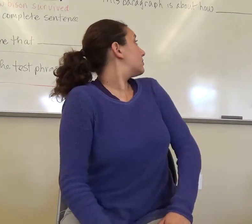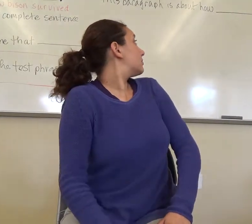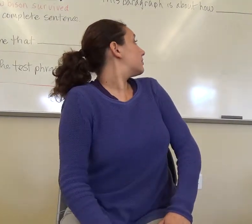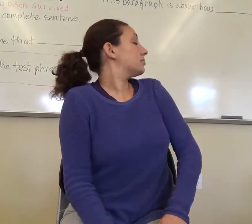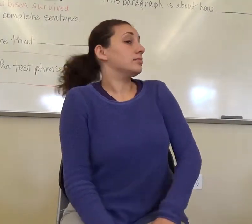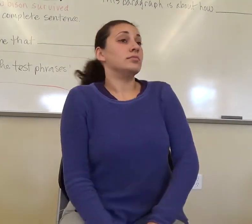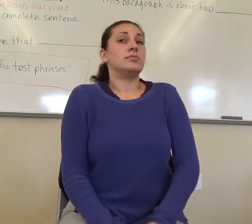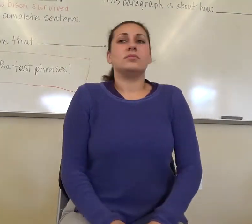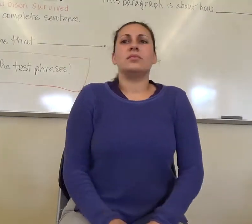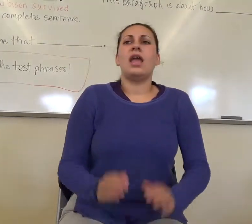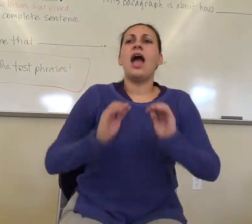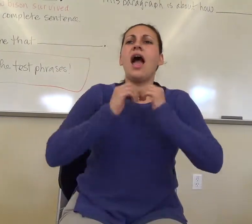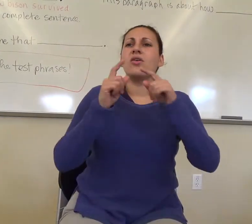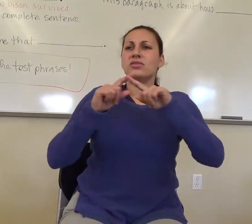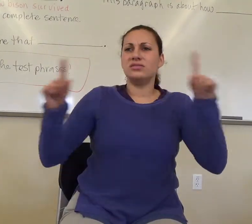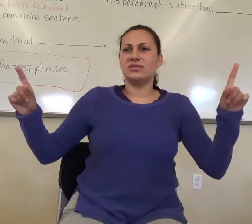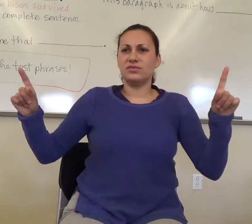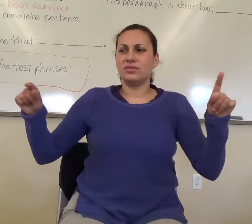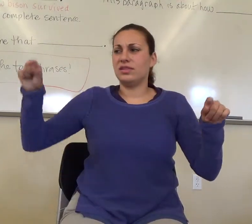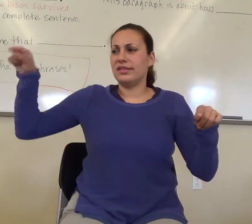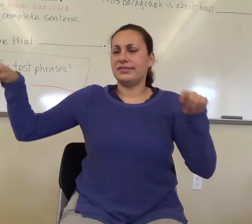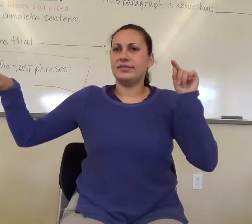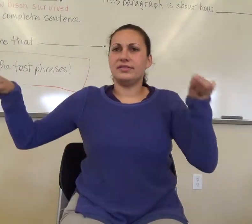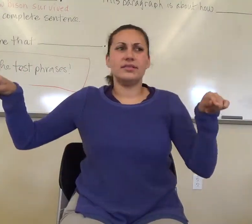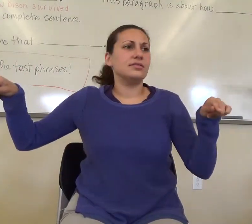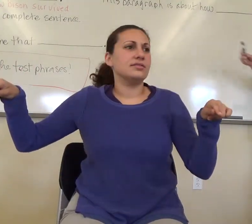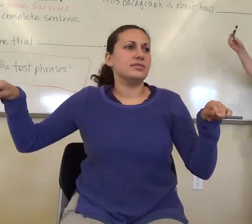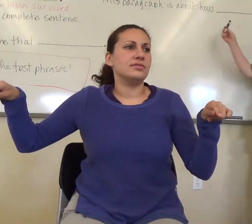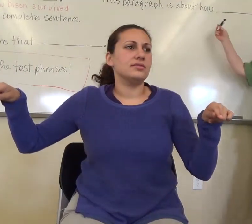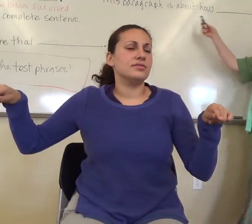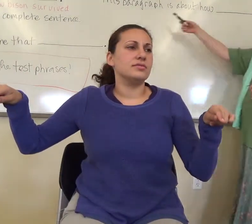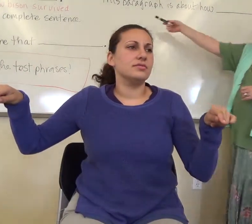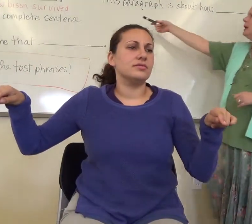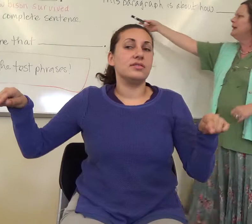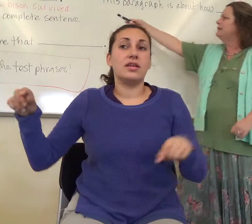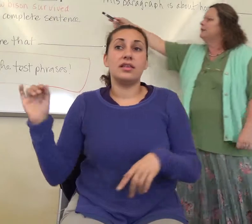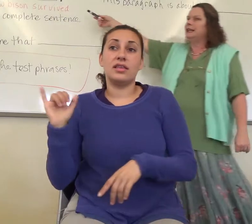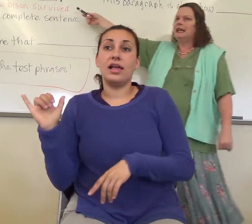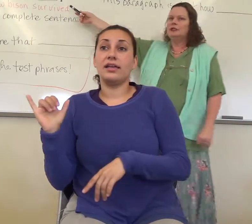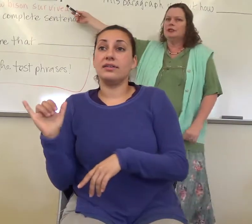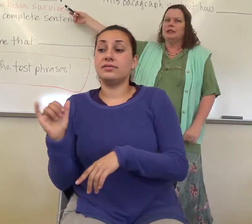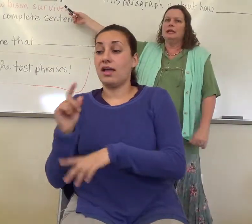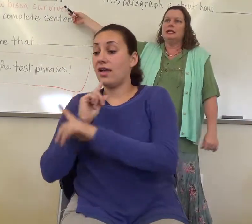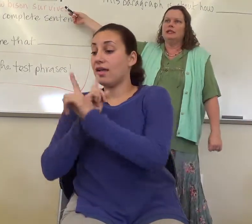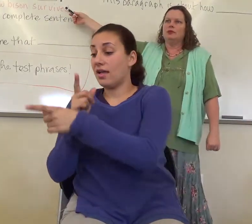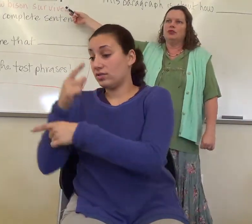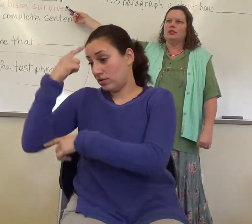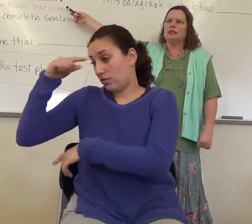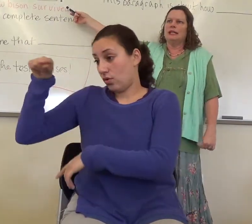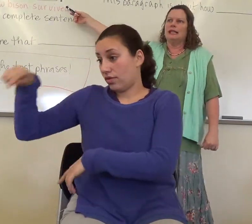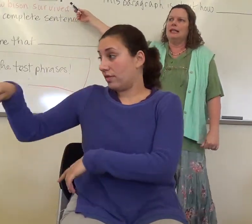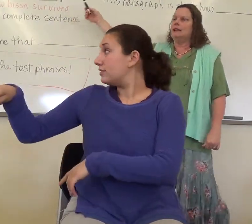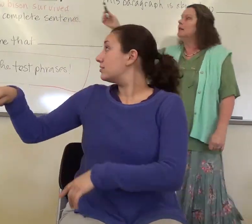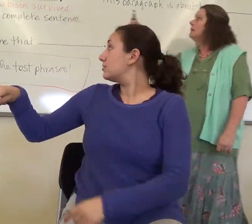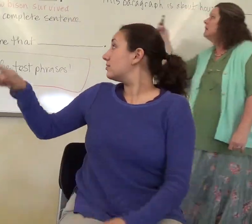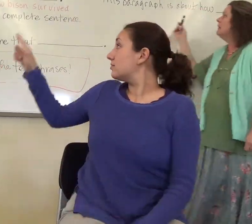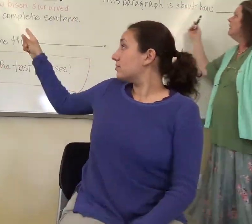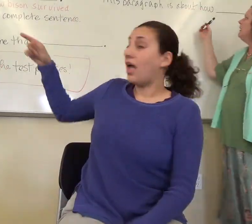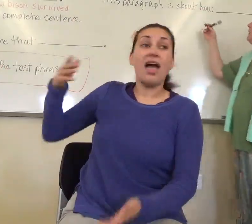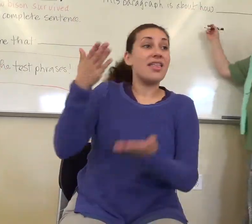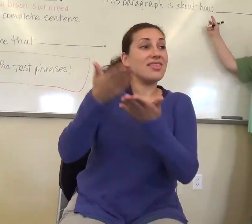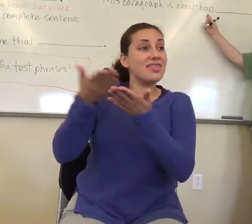What's the difference between what I would write for the answer to this, which is a thing,